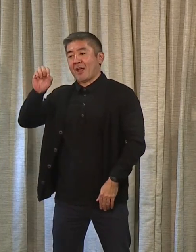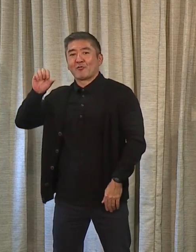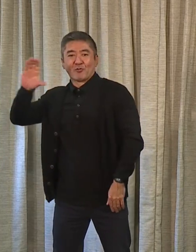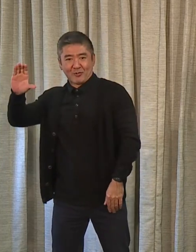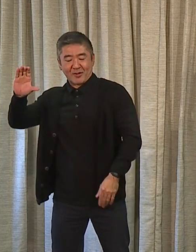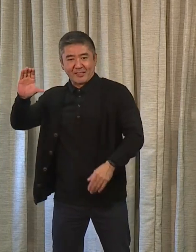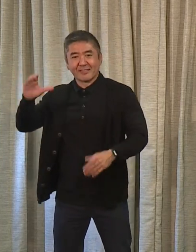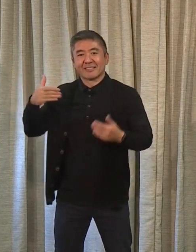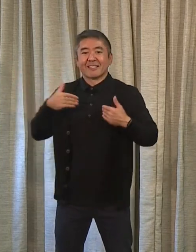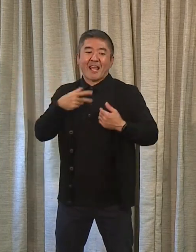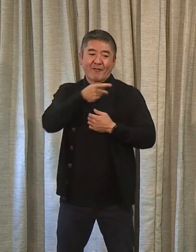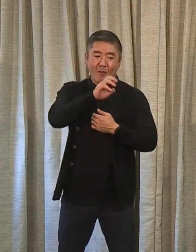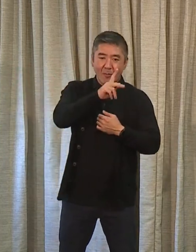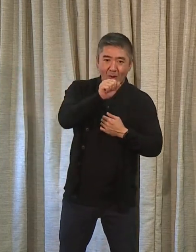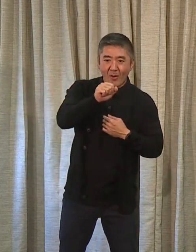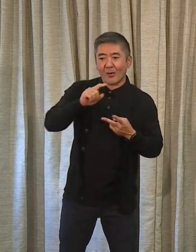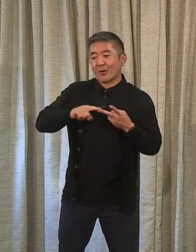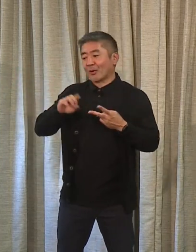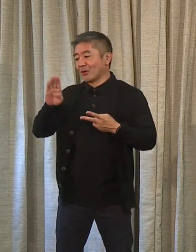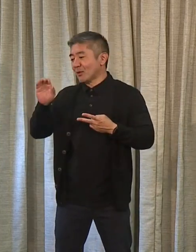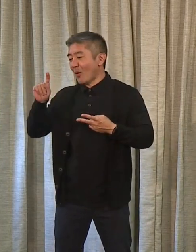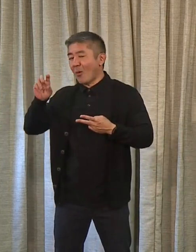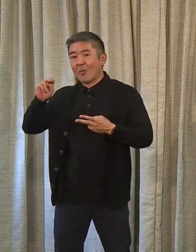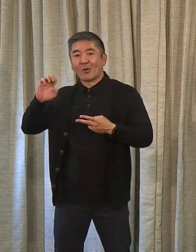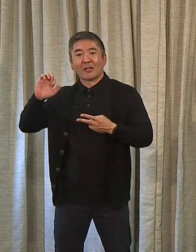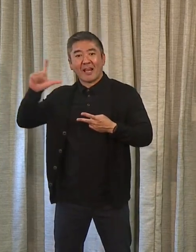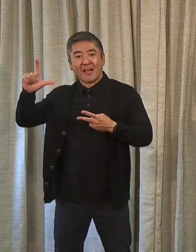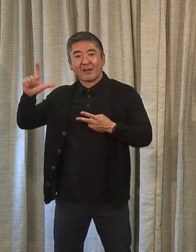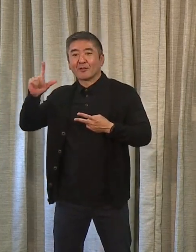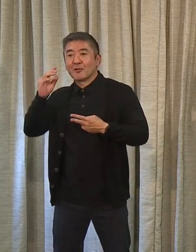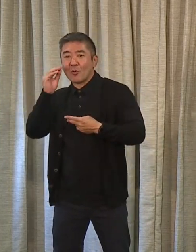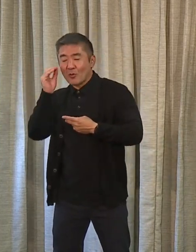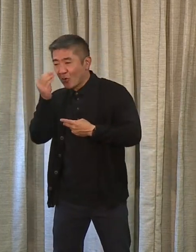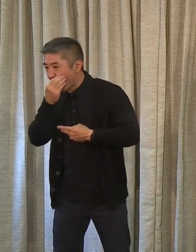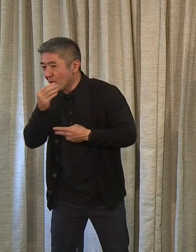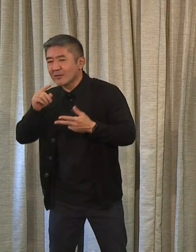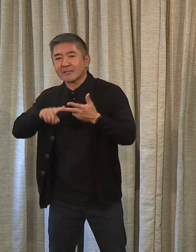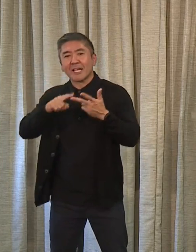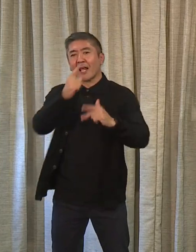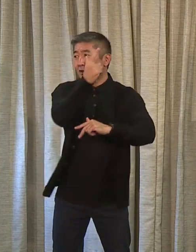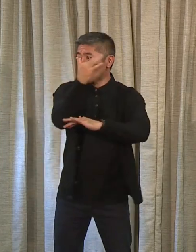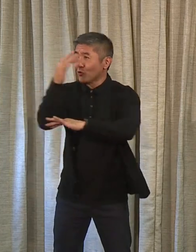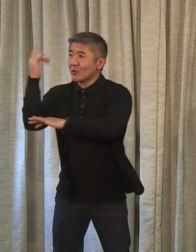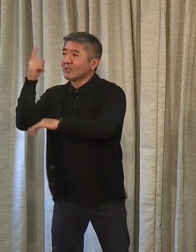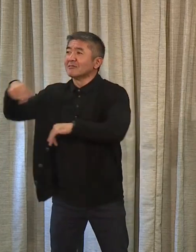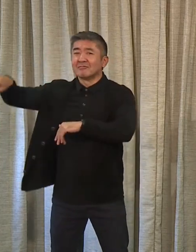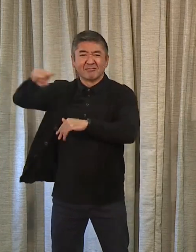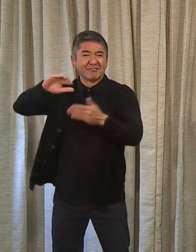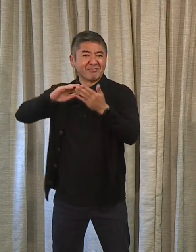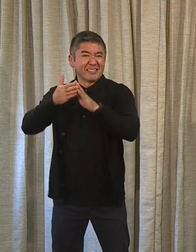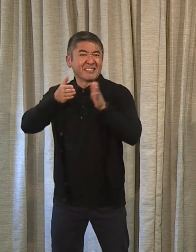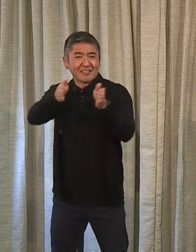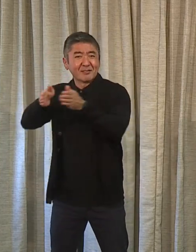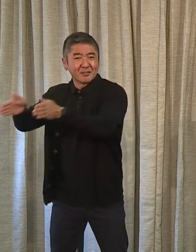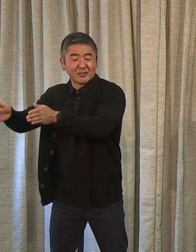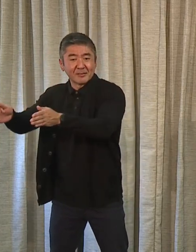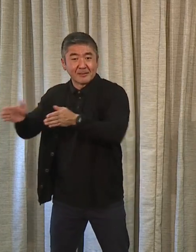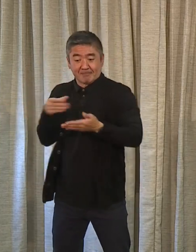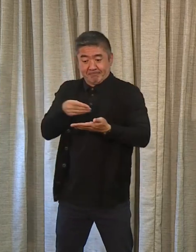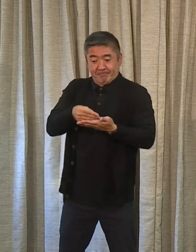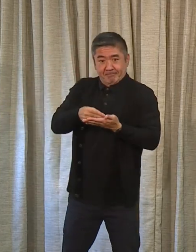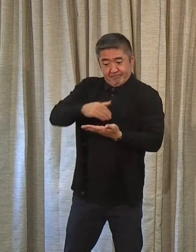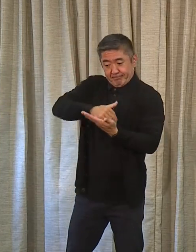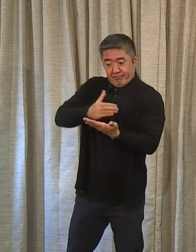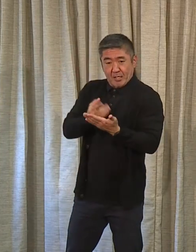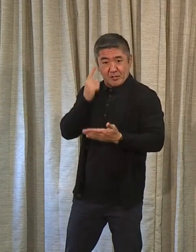parks, botanical gardens, and also manage a lot of the trees along the city streets. The capital budget for our